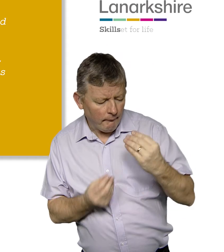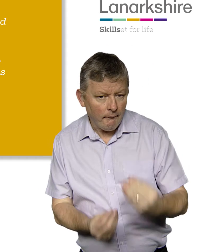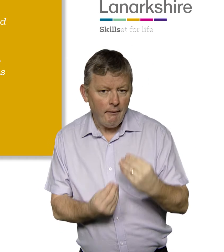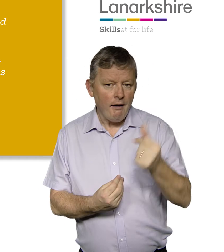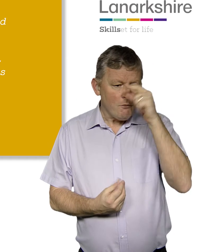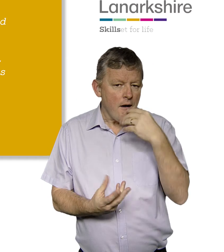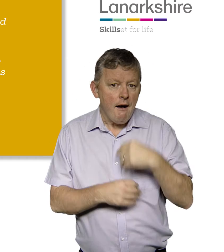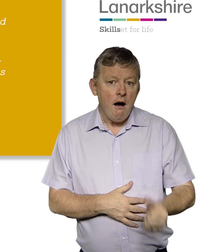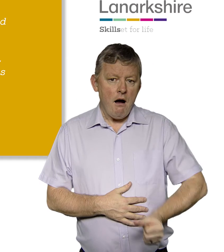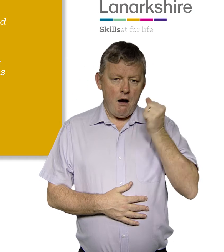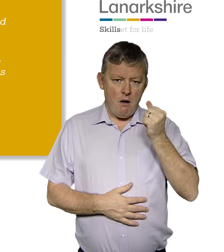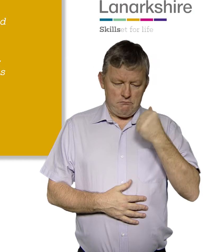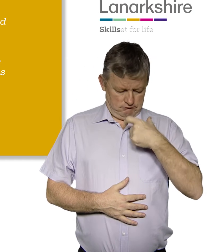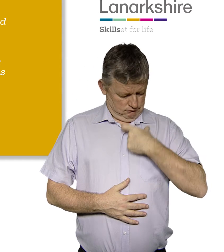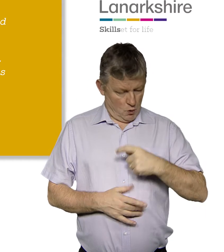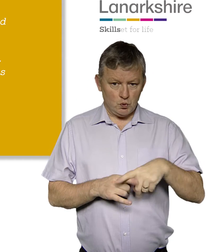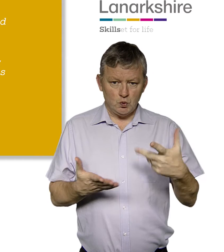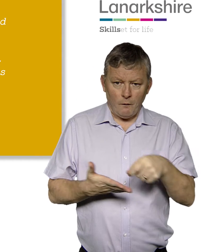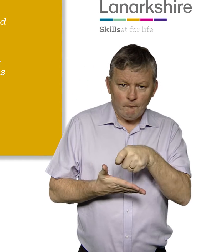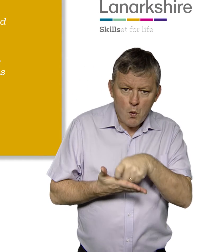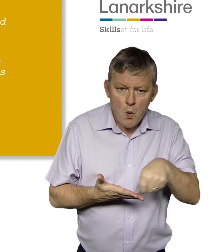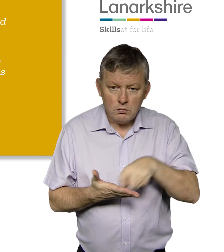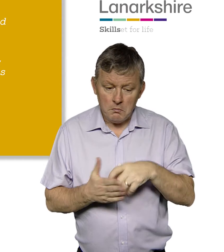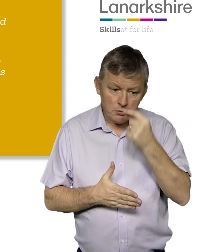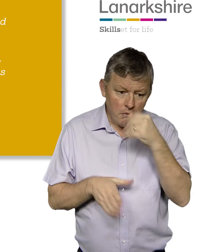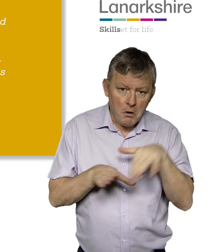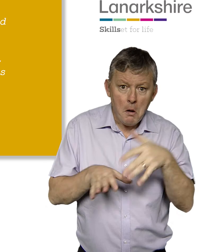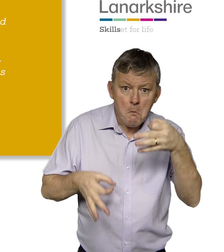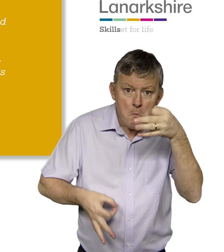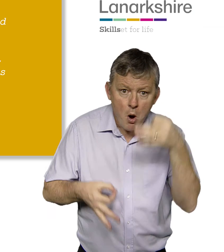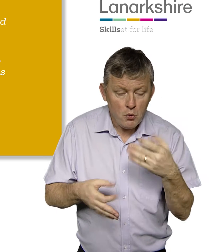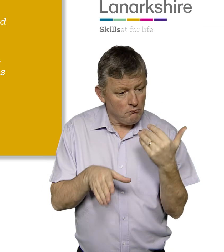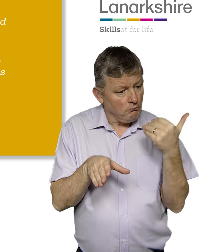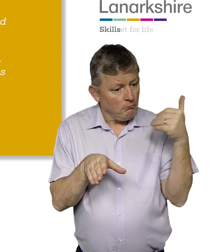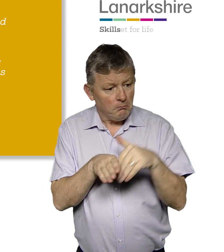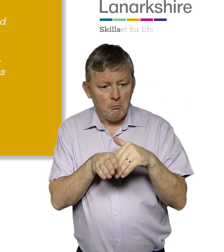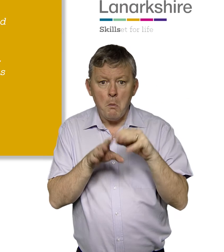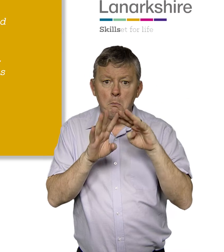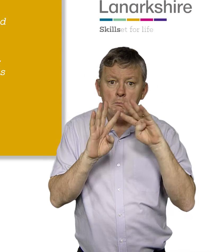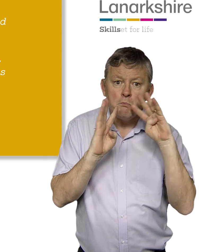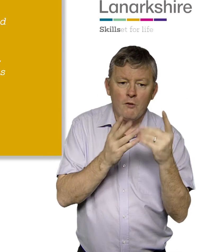citizens As voters As elected politicians As as board members of our public bodies